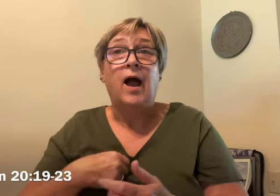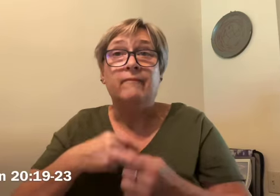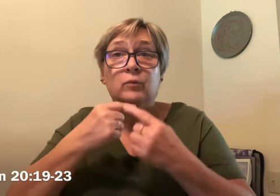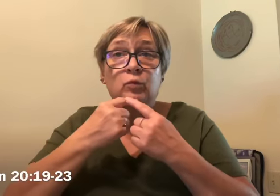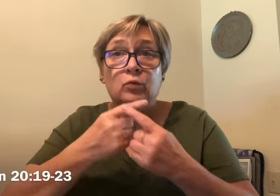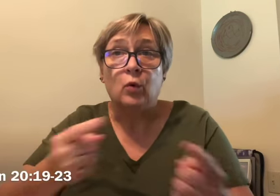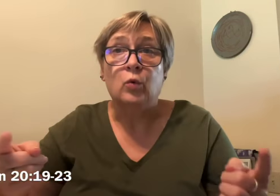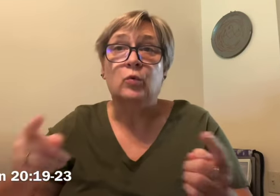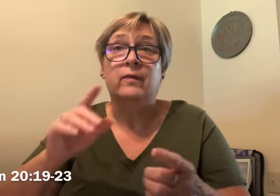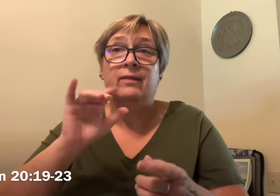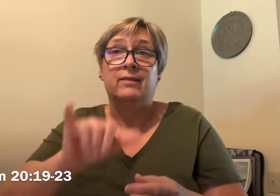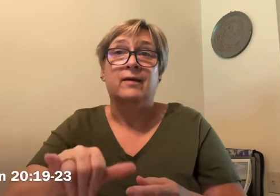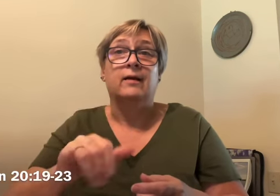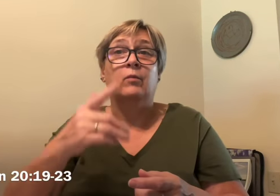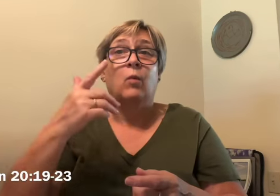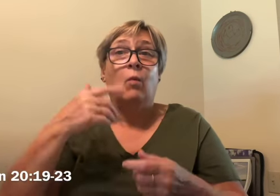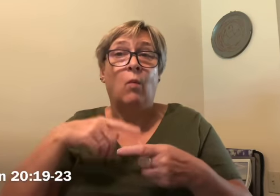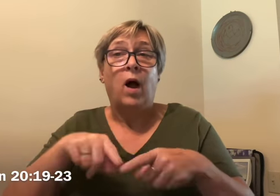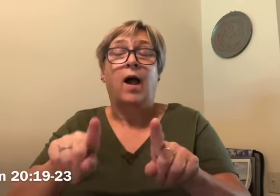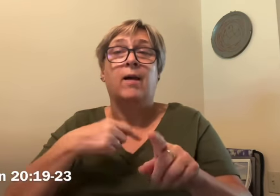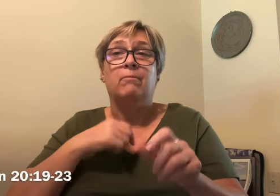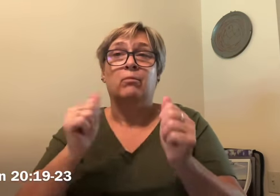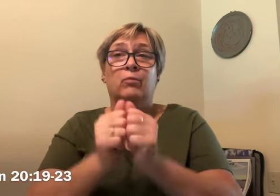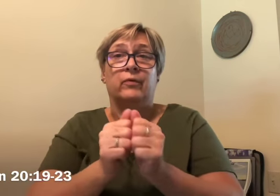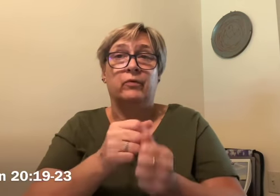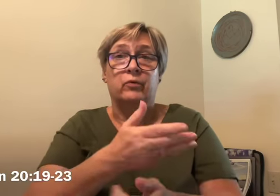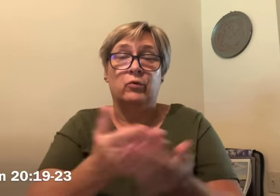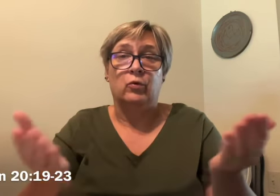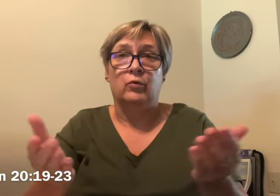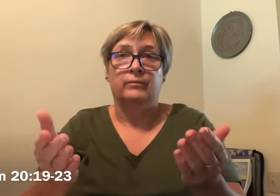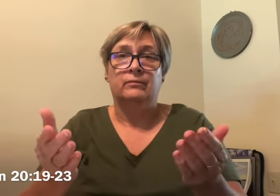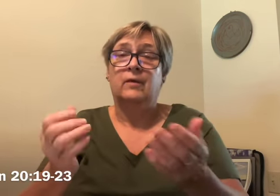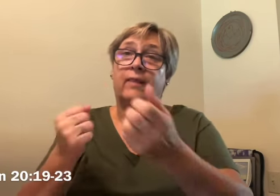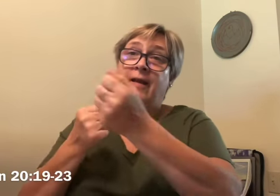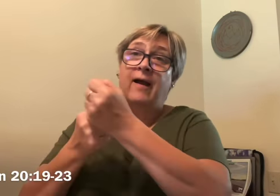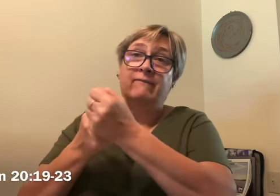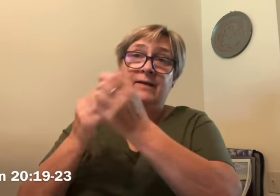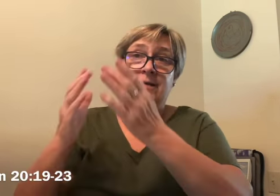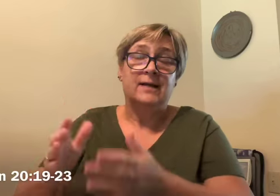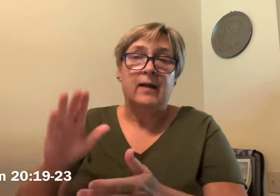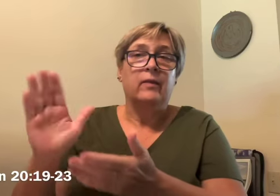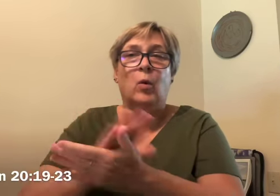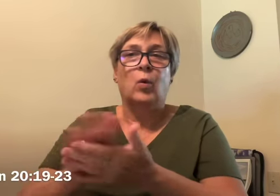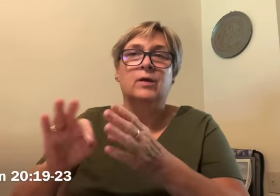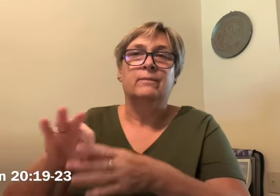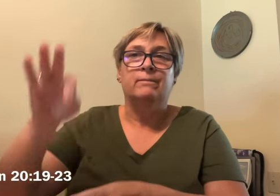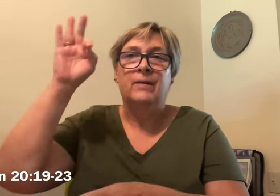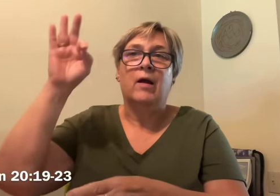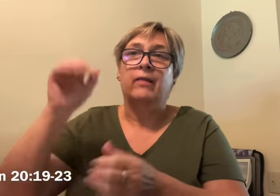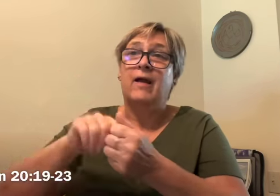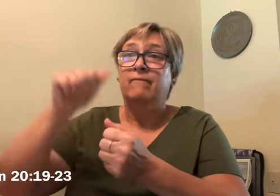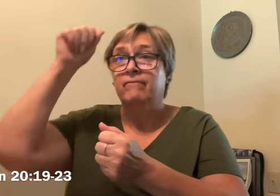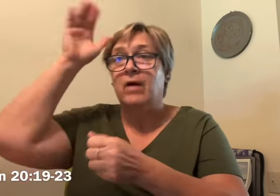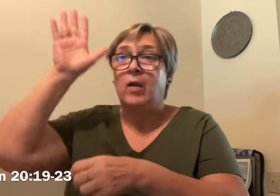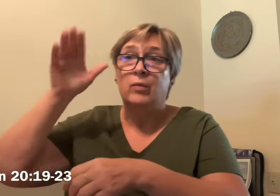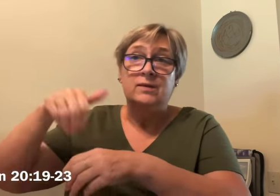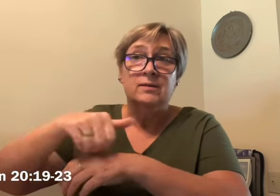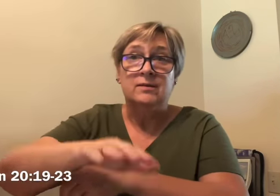I have told you this while I am with you the advocate the Holy Spirit whom the